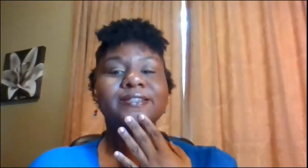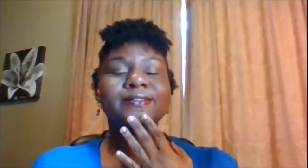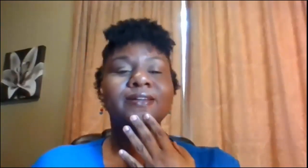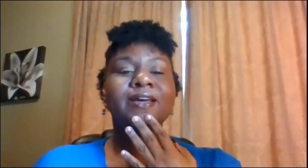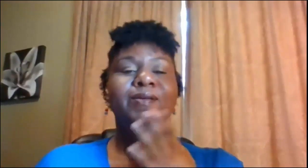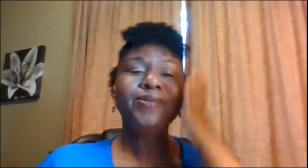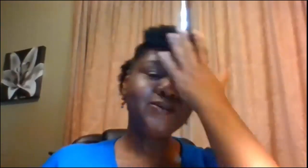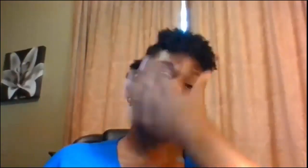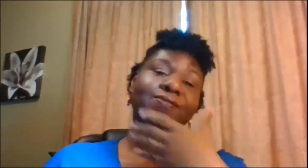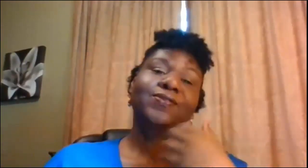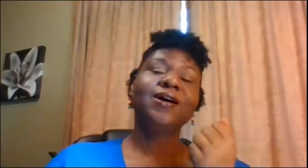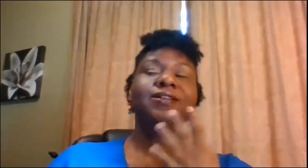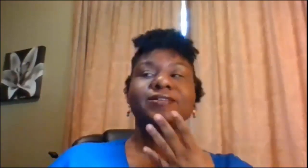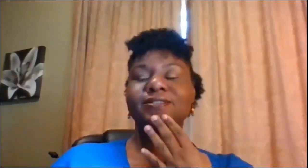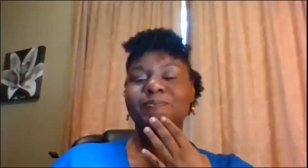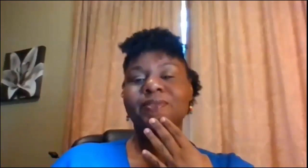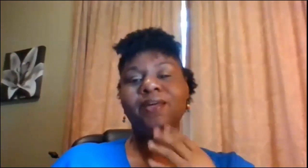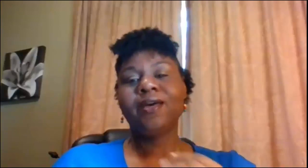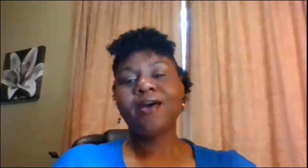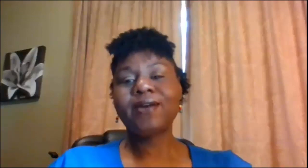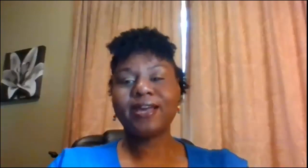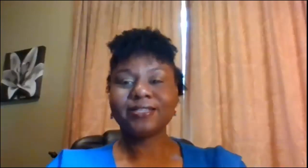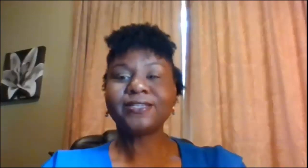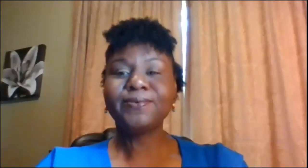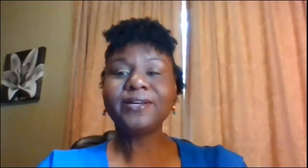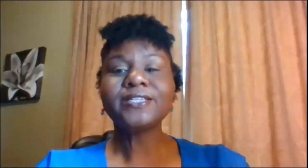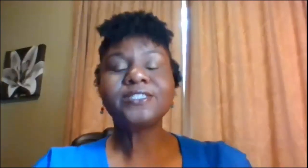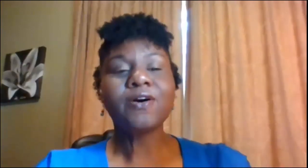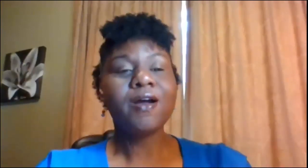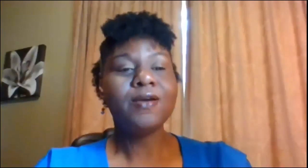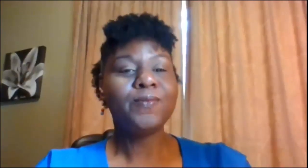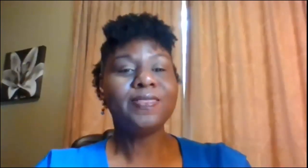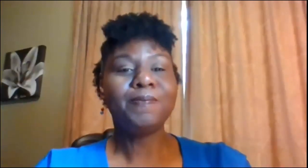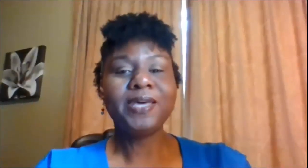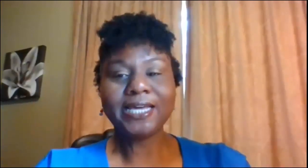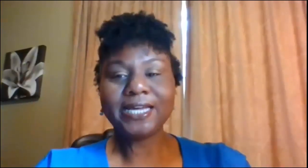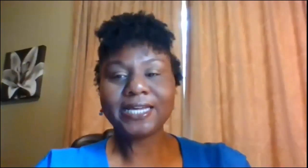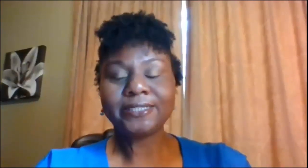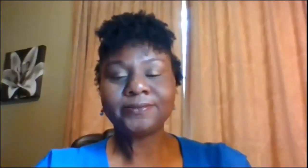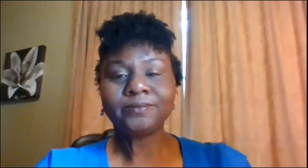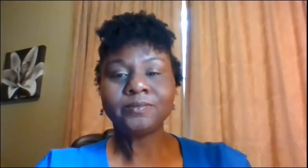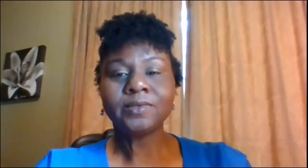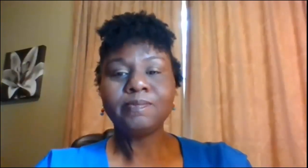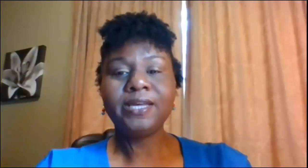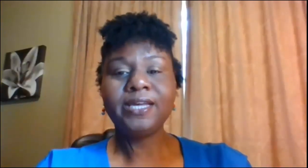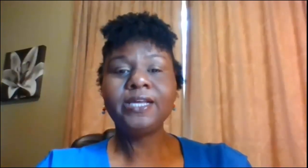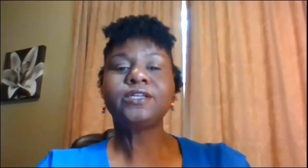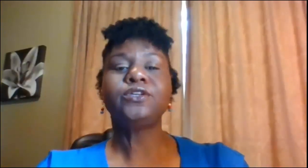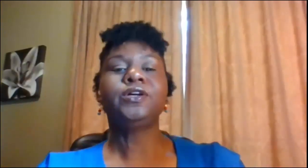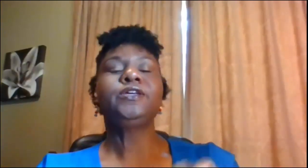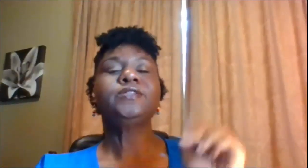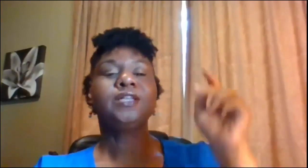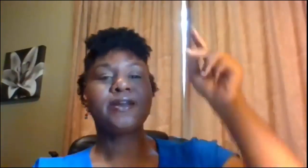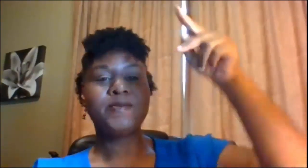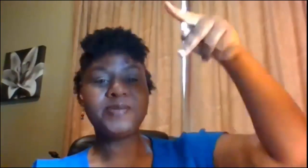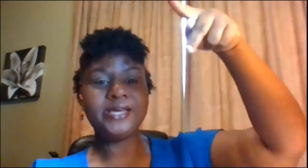beautiful colors all right so we're gonna start with pink pink you're gonna use the letter p